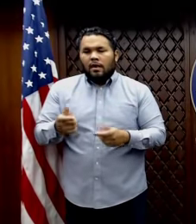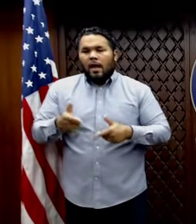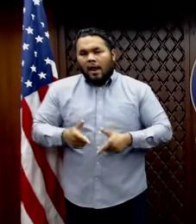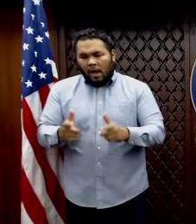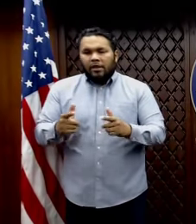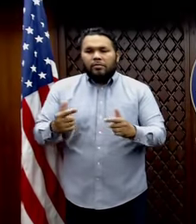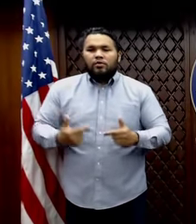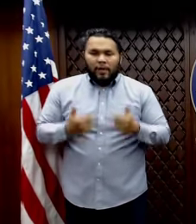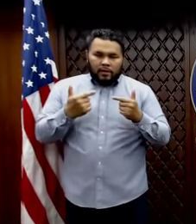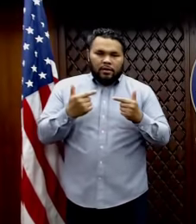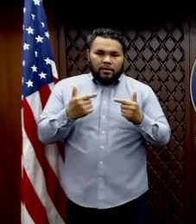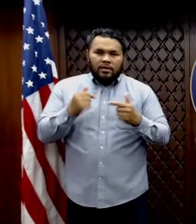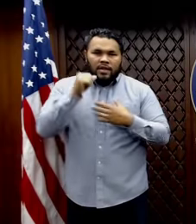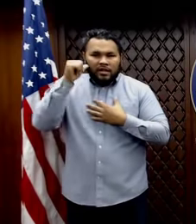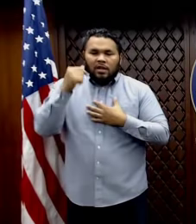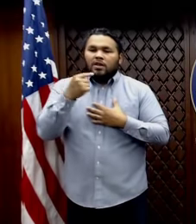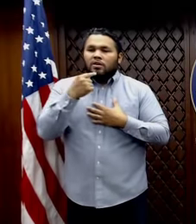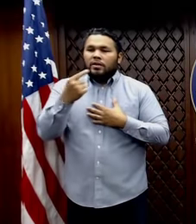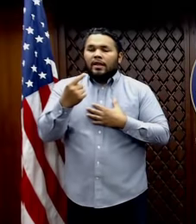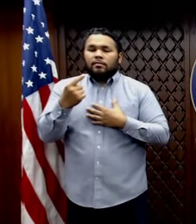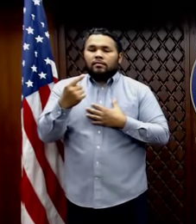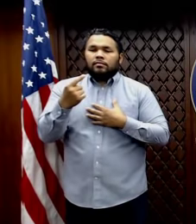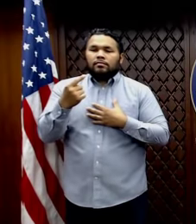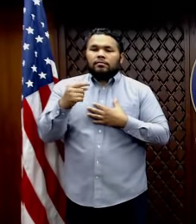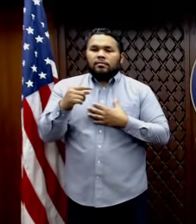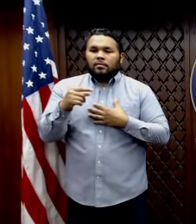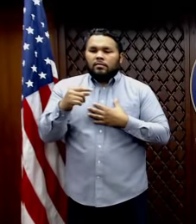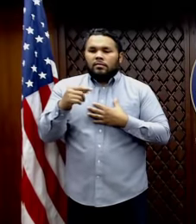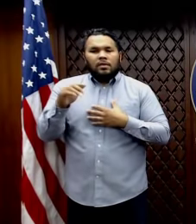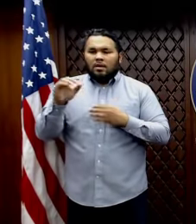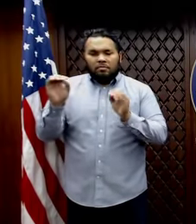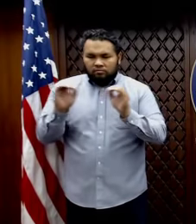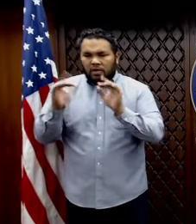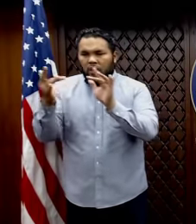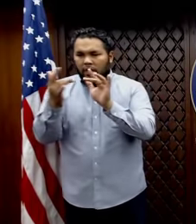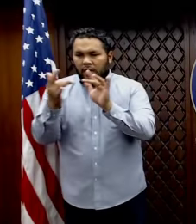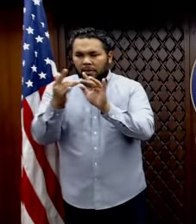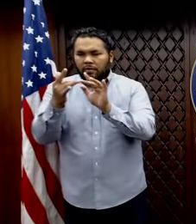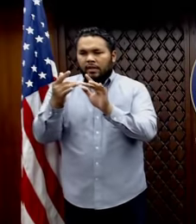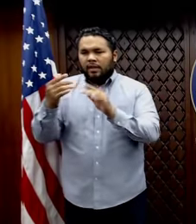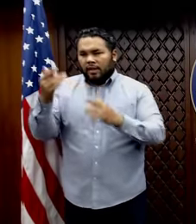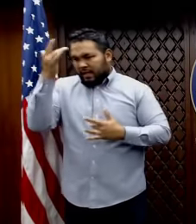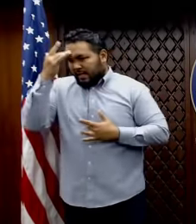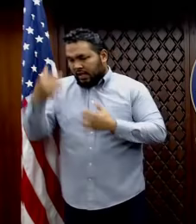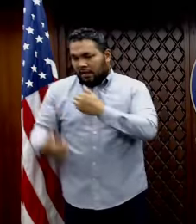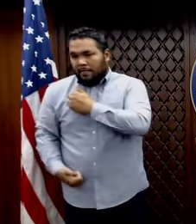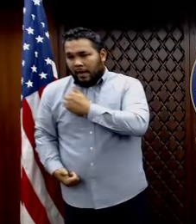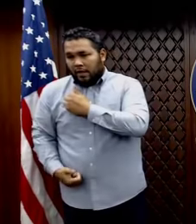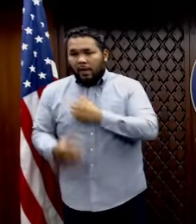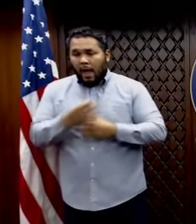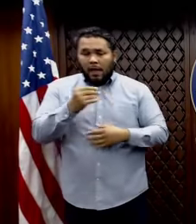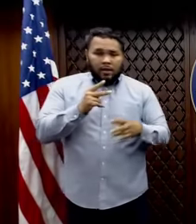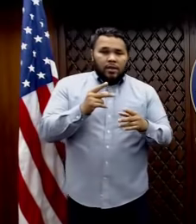be no contact of sailors with the military and the civilian population. And obviously these hotels will still have our civilian